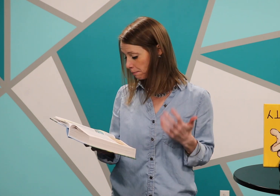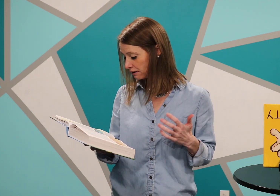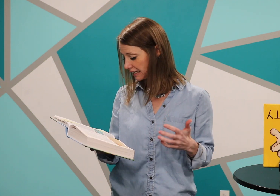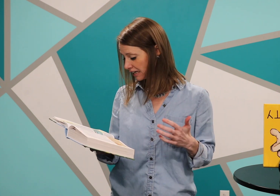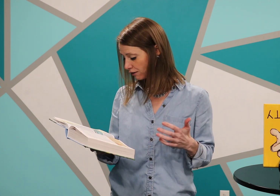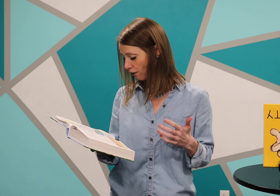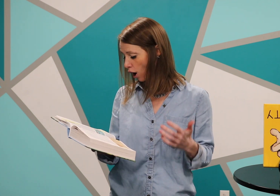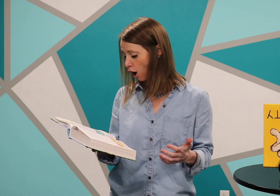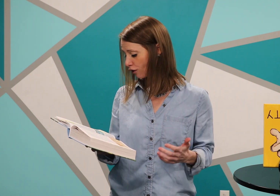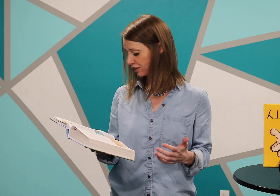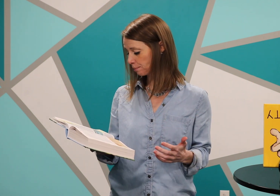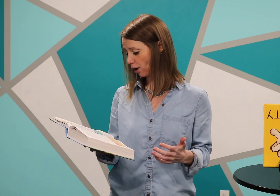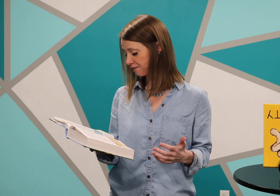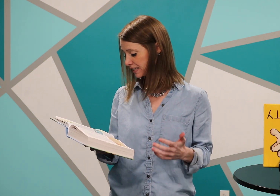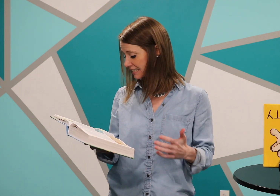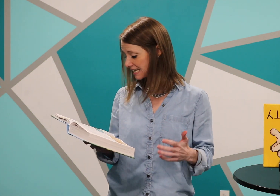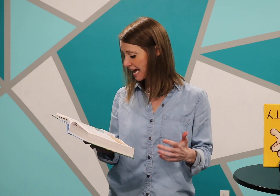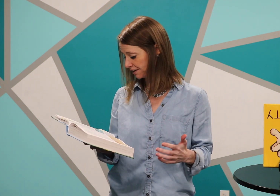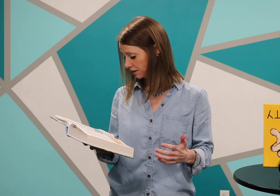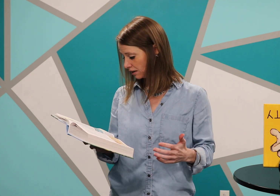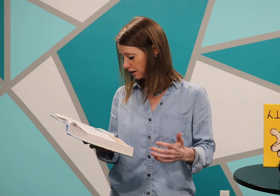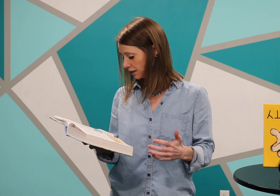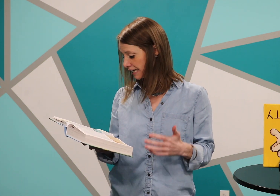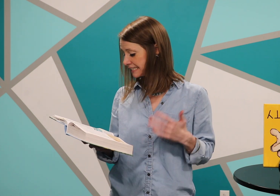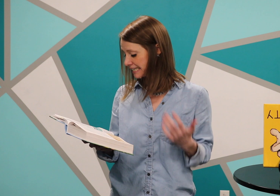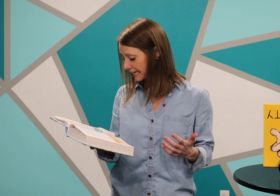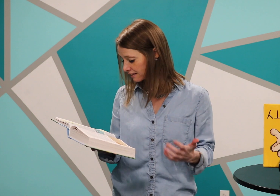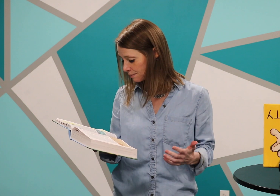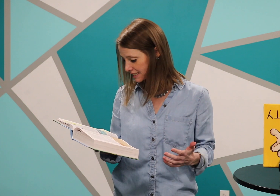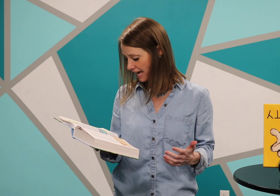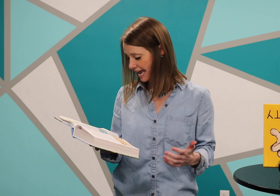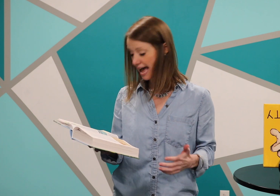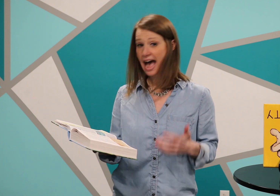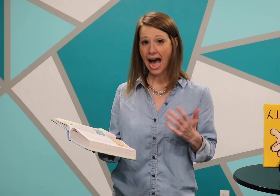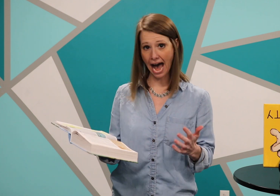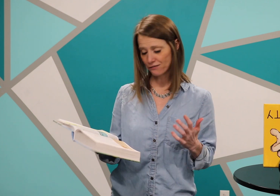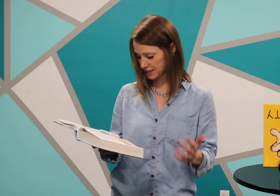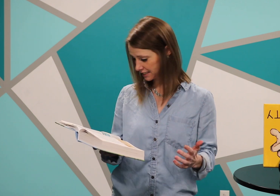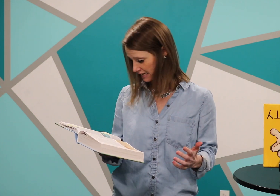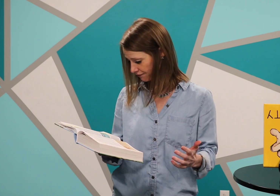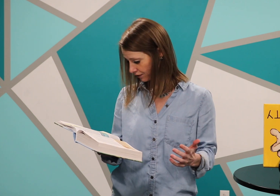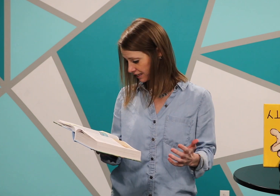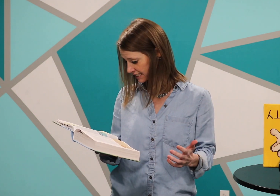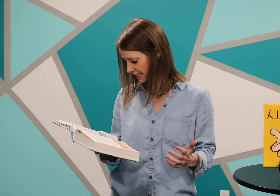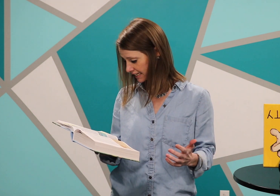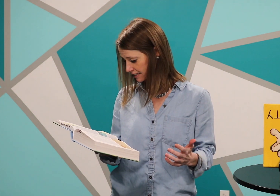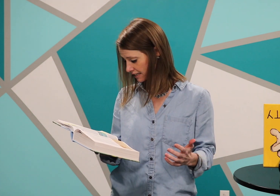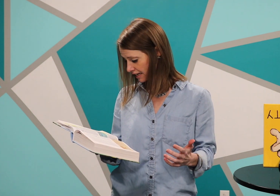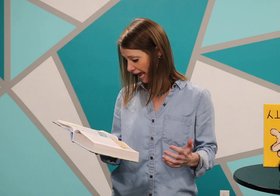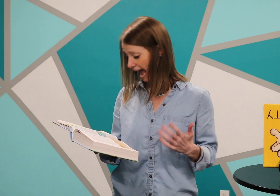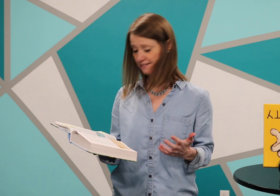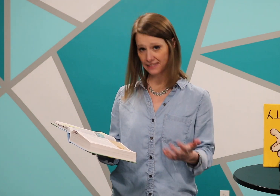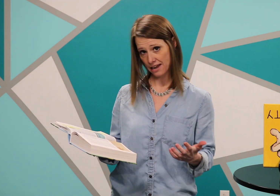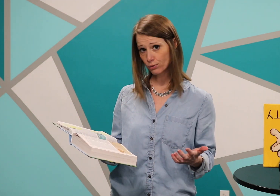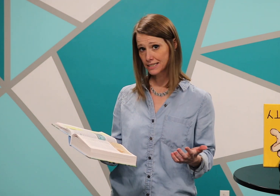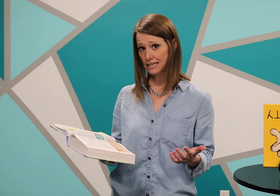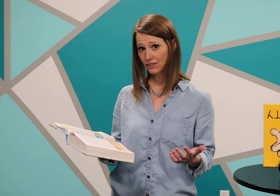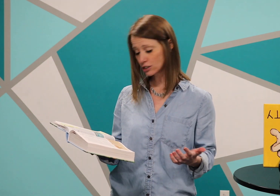believe all that the prophet said. Didn't the Messiah have to suffer these things and then receive his